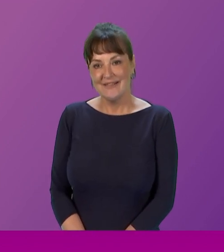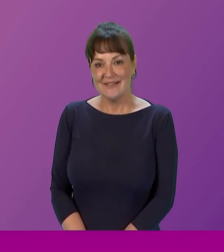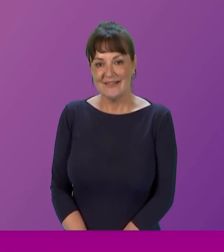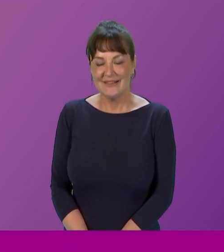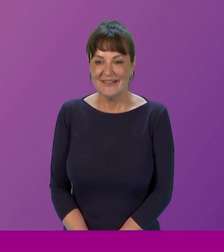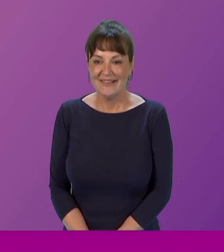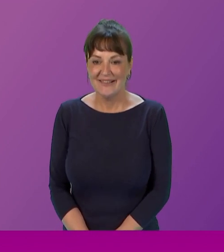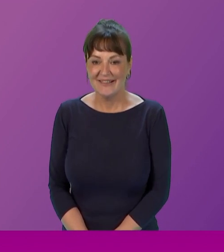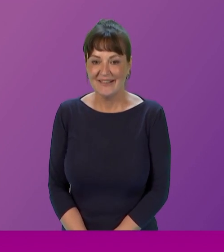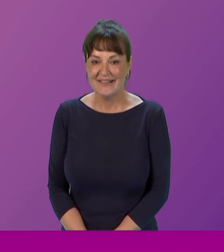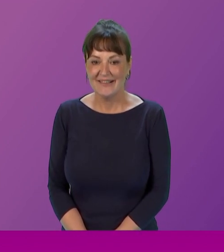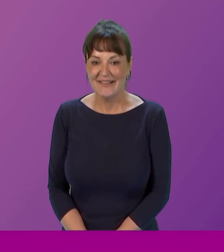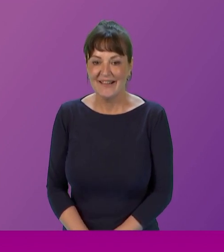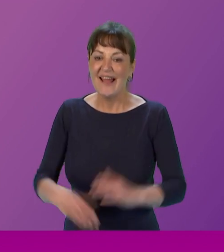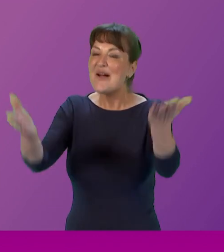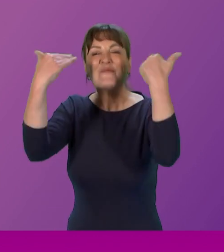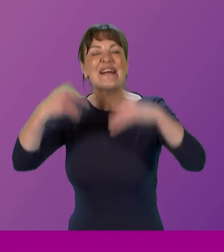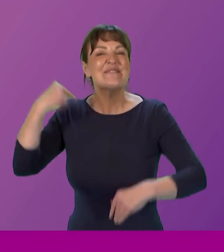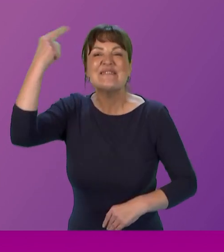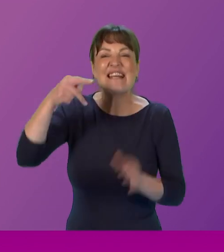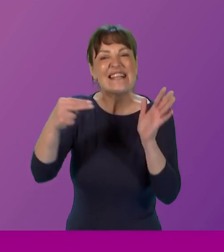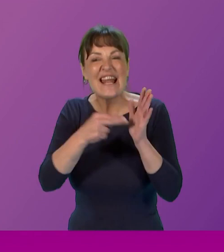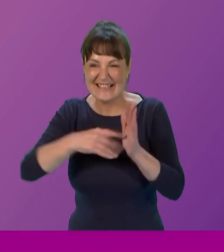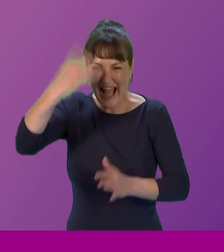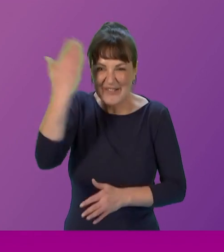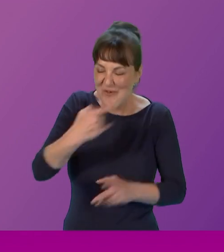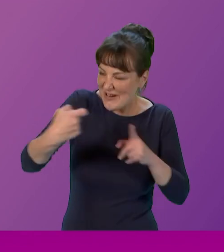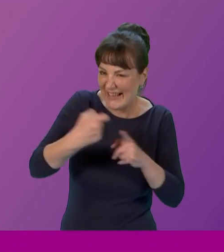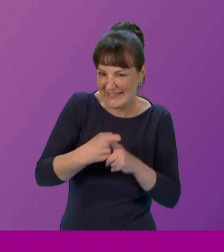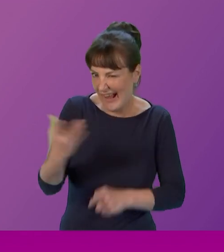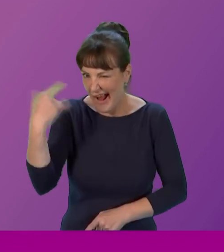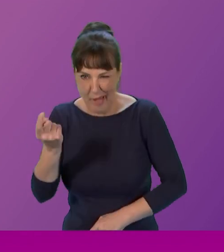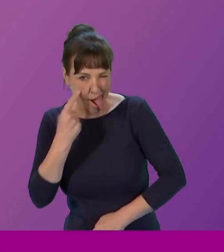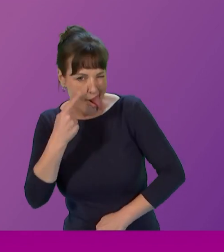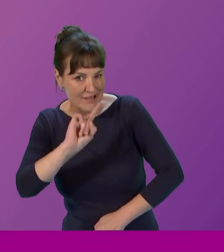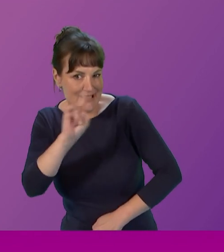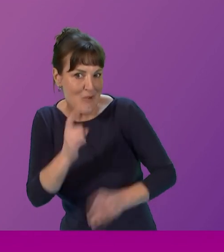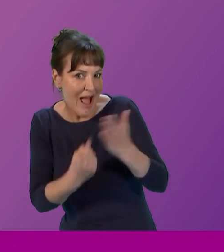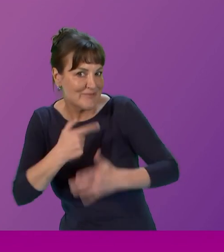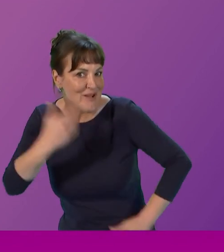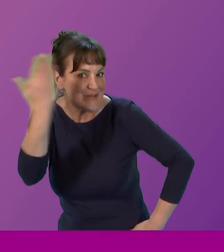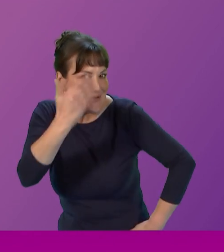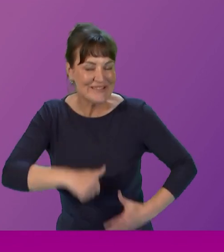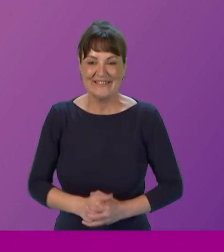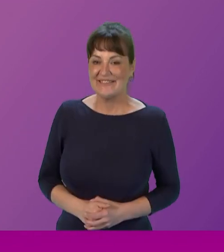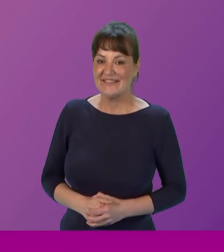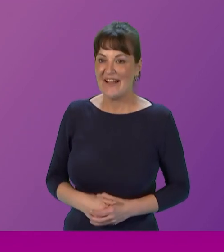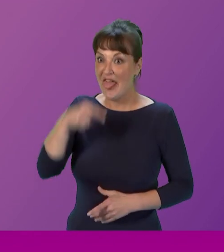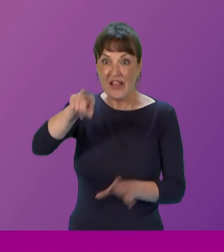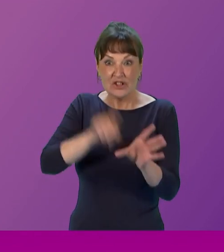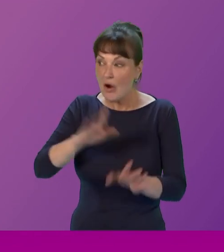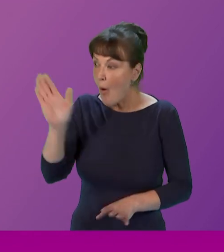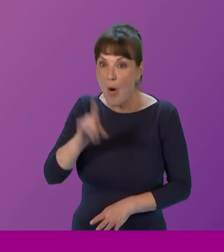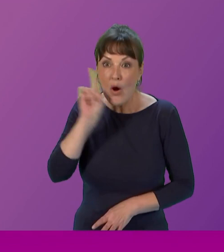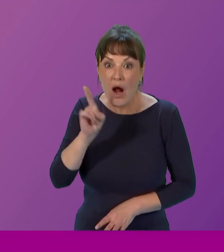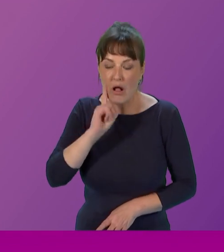convention hi we are girls at nineties high school in carpentallic so come with us as we show you how we embrace equity in our school this year every girl in our